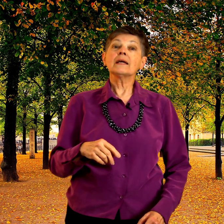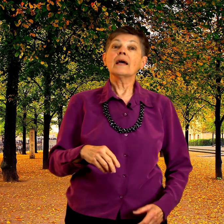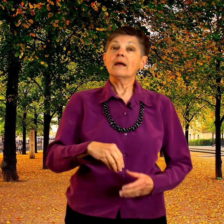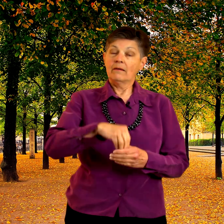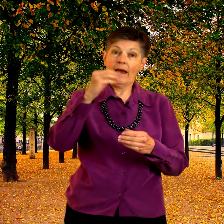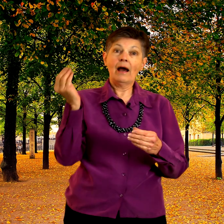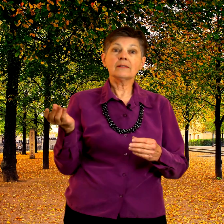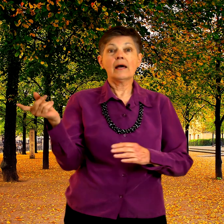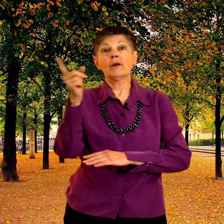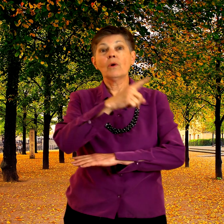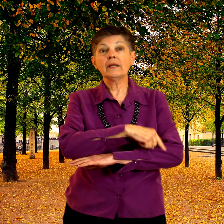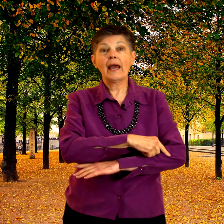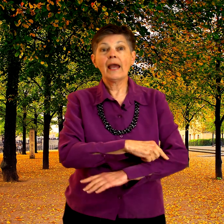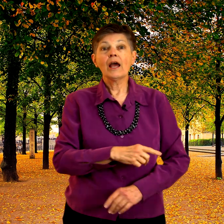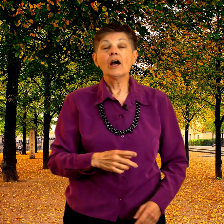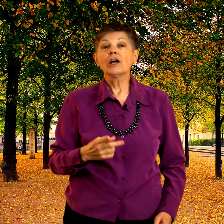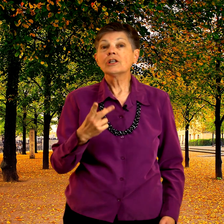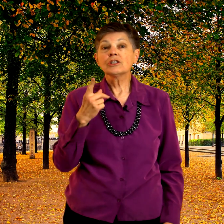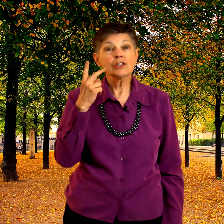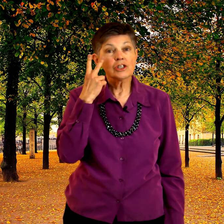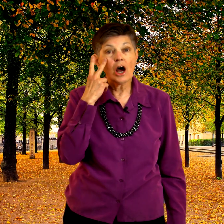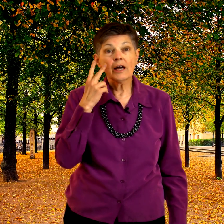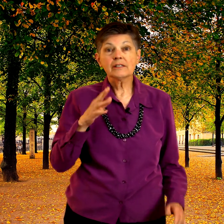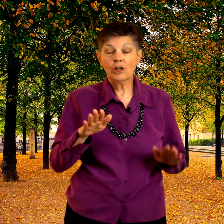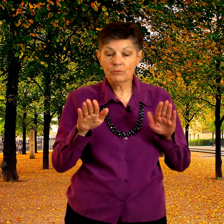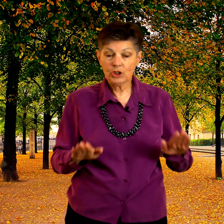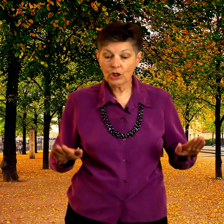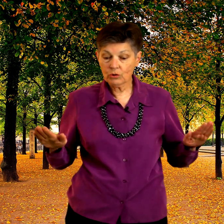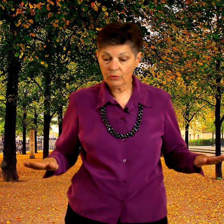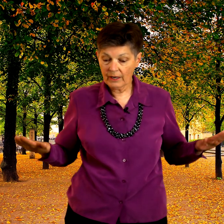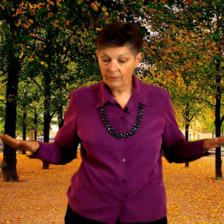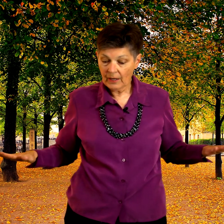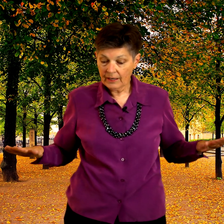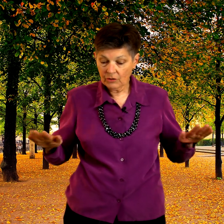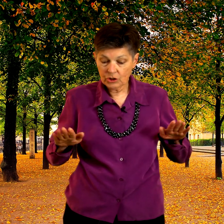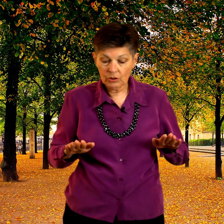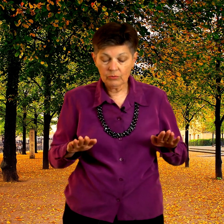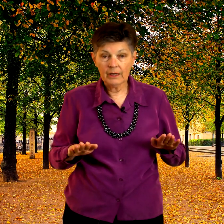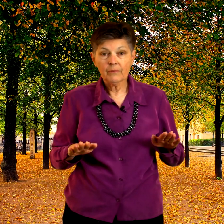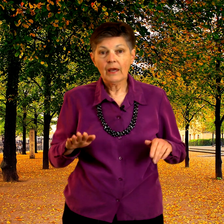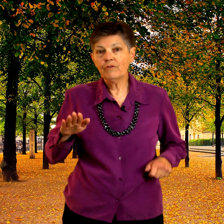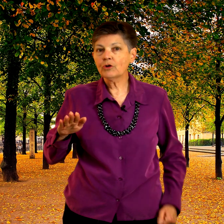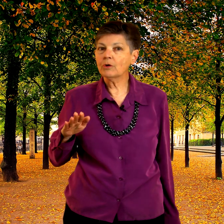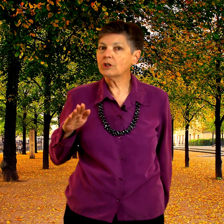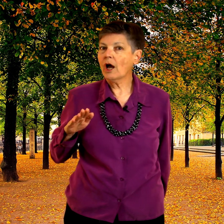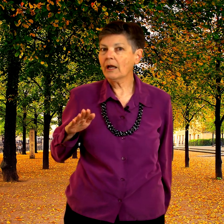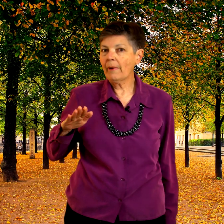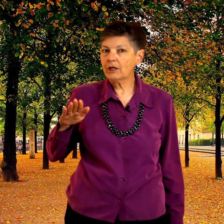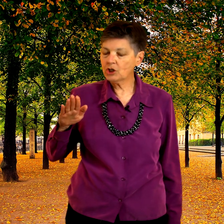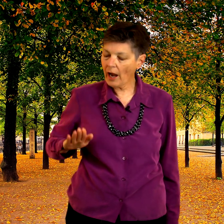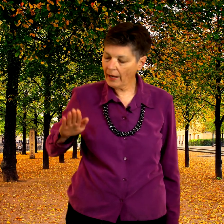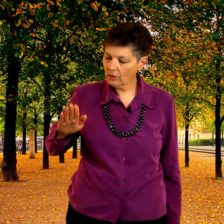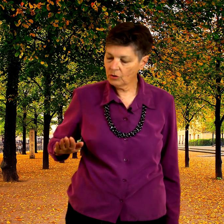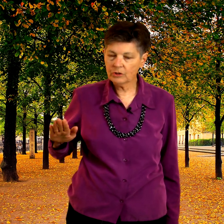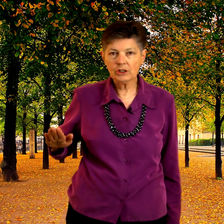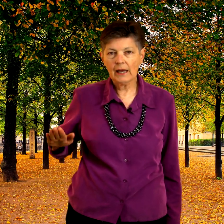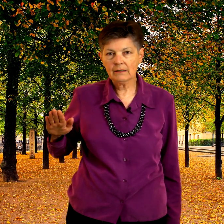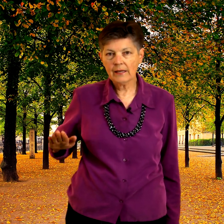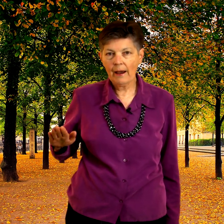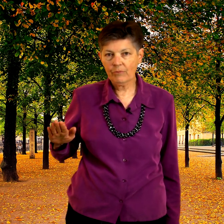outside one day saw some children now children if you're doing it talking about a child you would just like tap